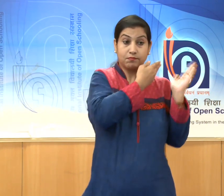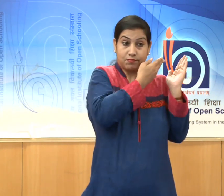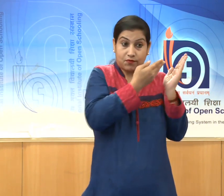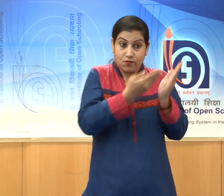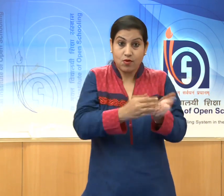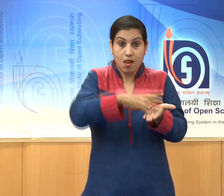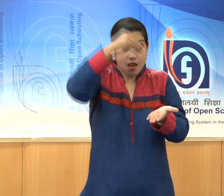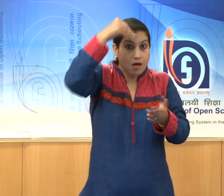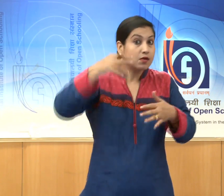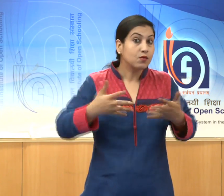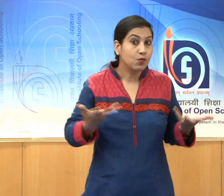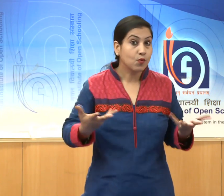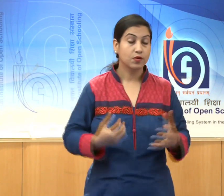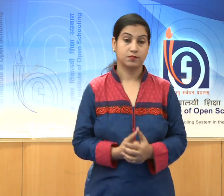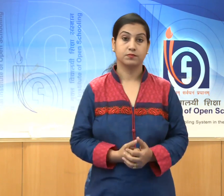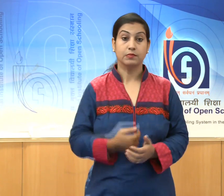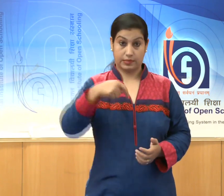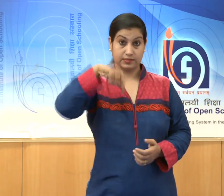from this lesson.